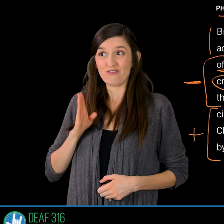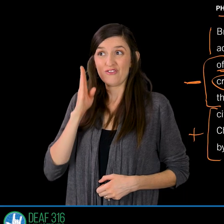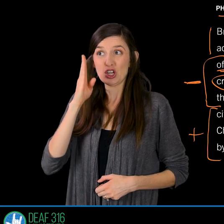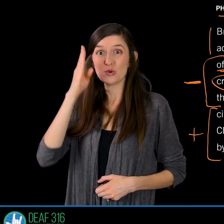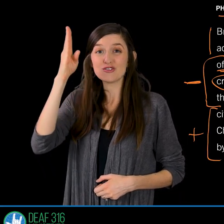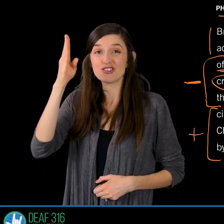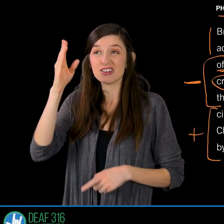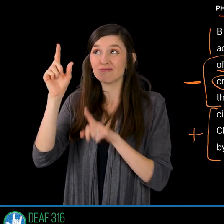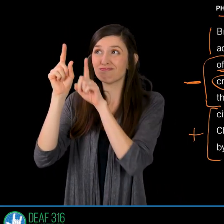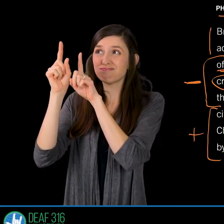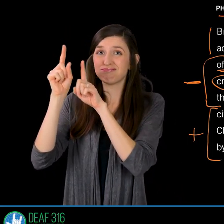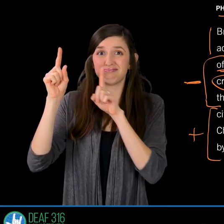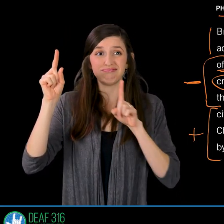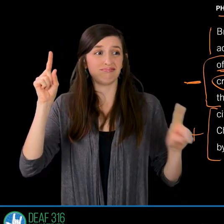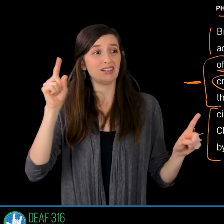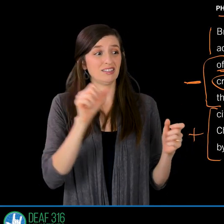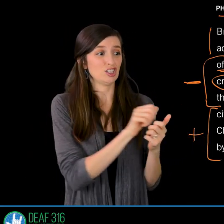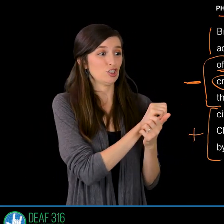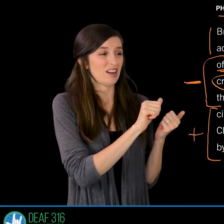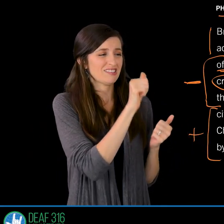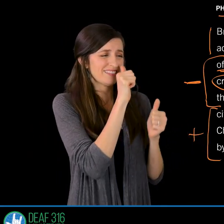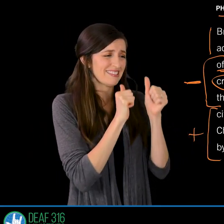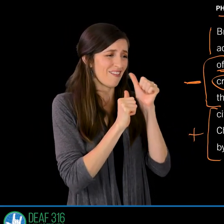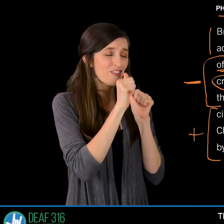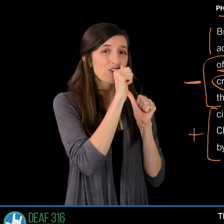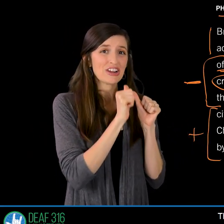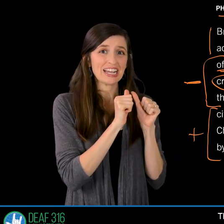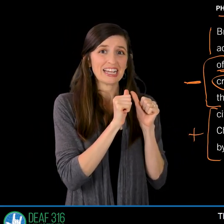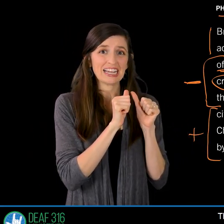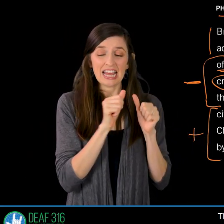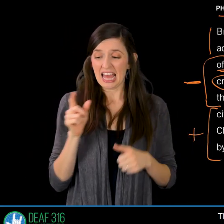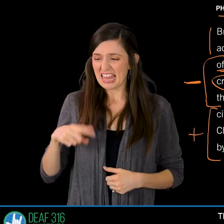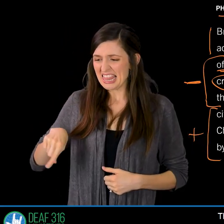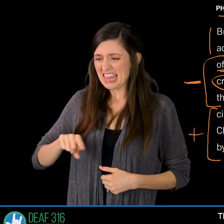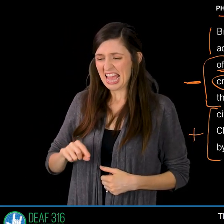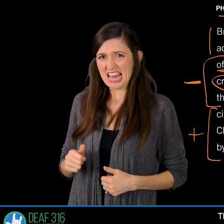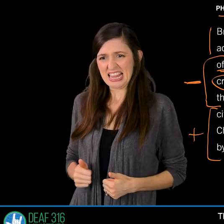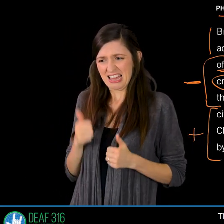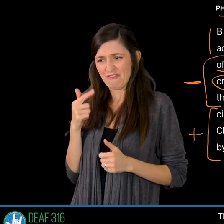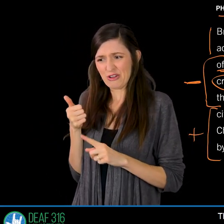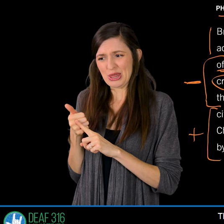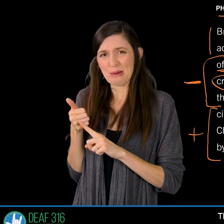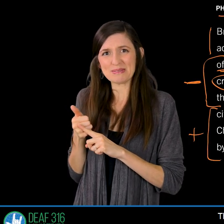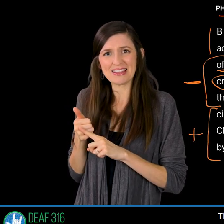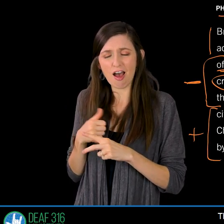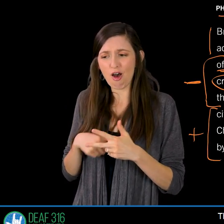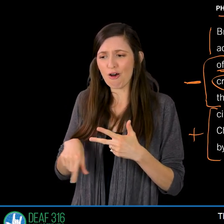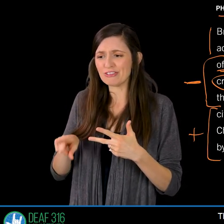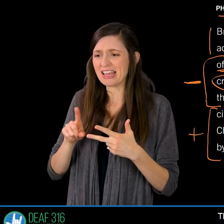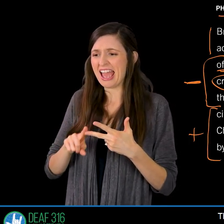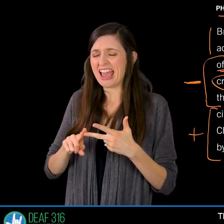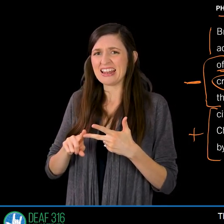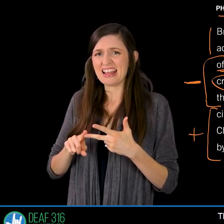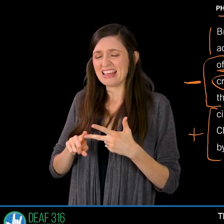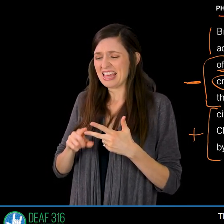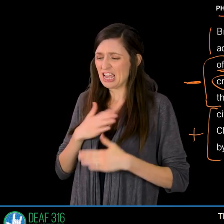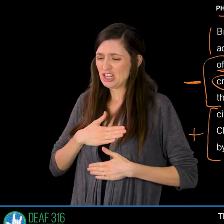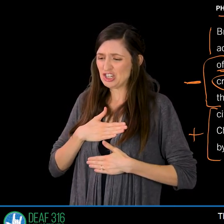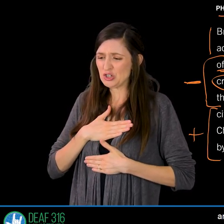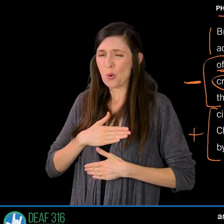belly. They boast and glory in their shame. These are ugly and horrible features of these people and